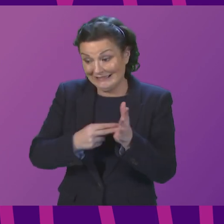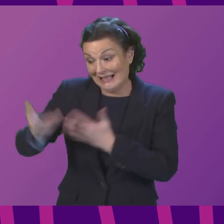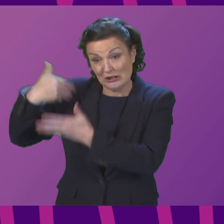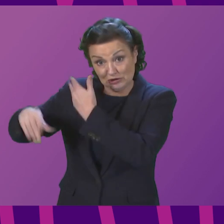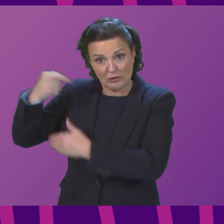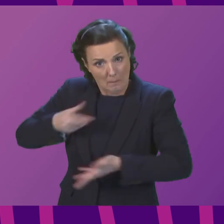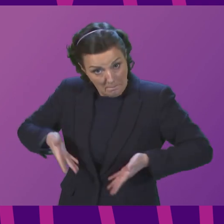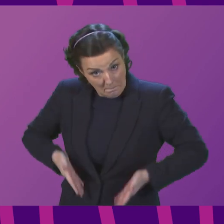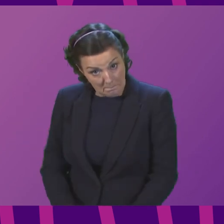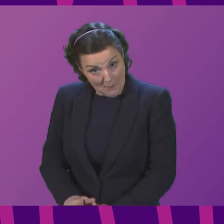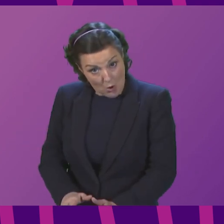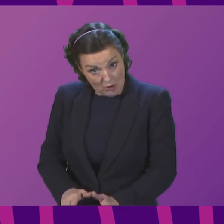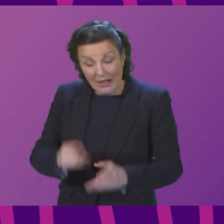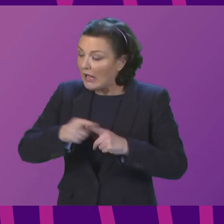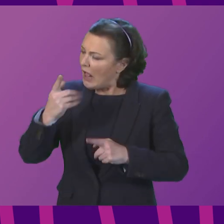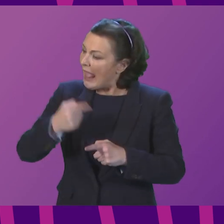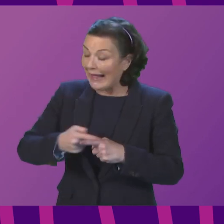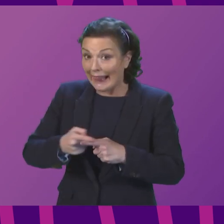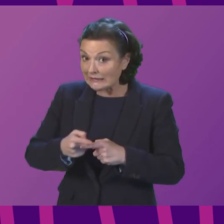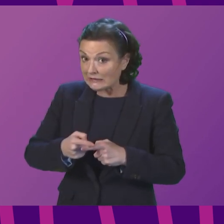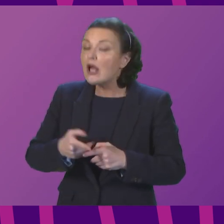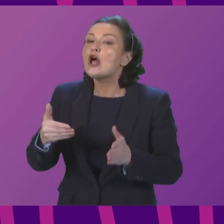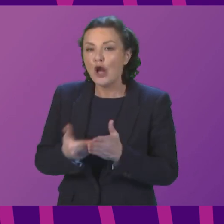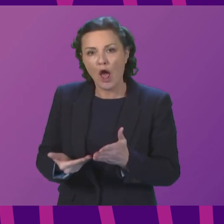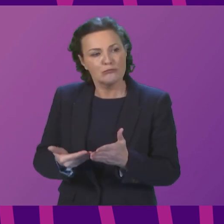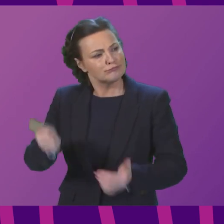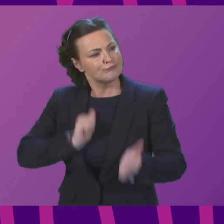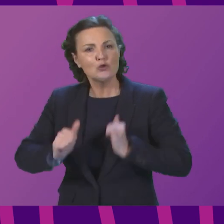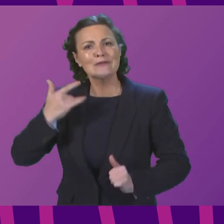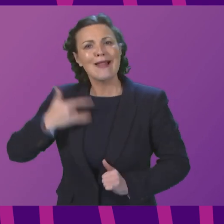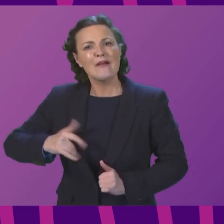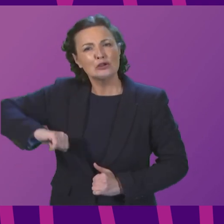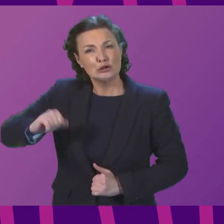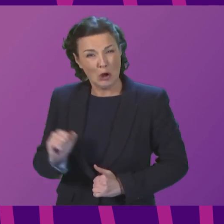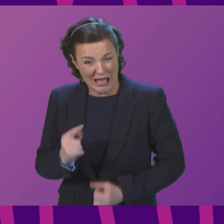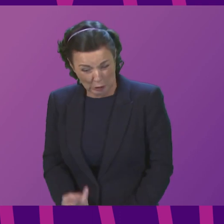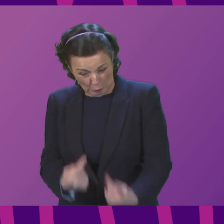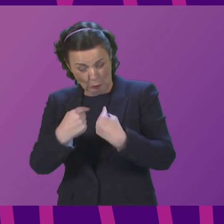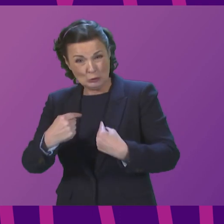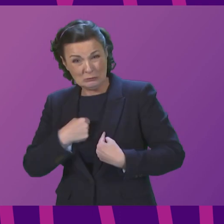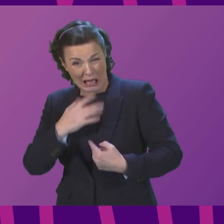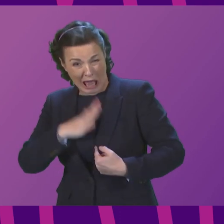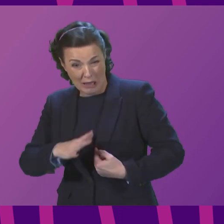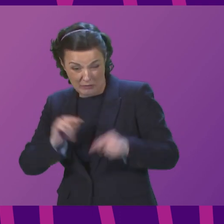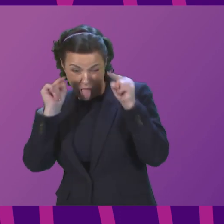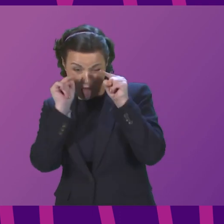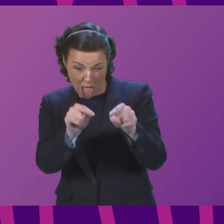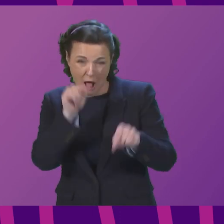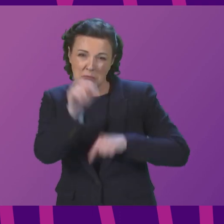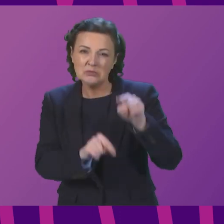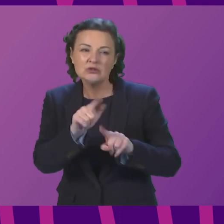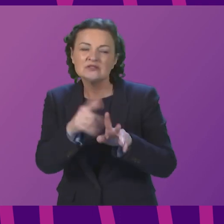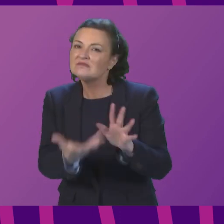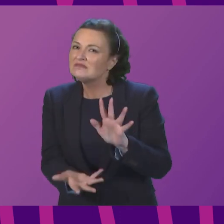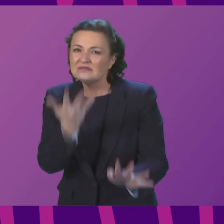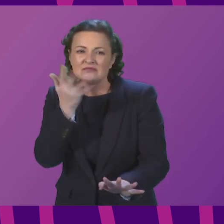living in Scotland, I am well aware of abuse, and to accuse me of causing the targeted abuse of another member, it's outrageous.